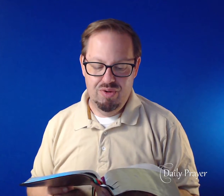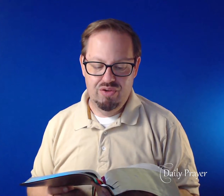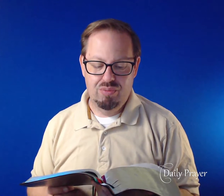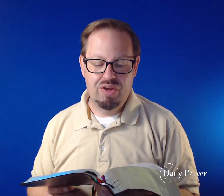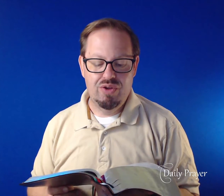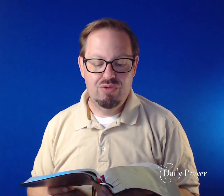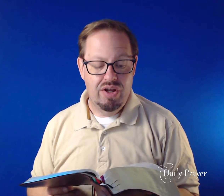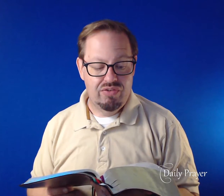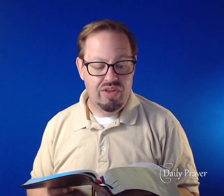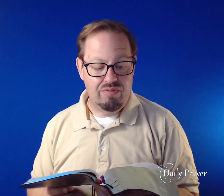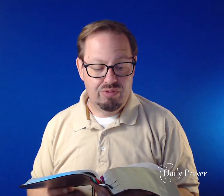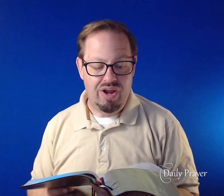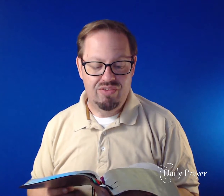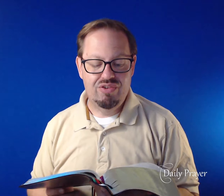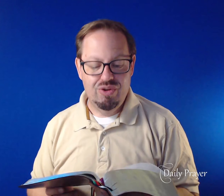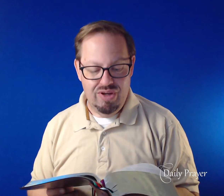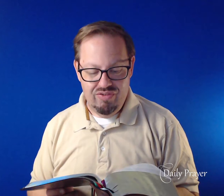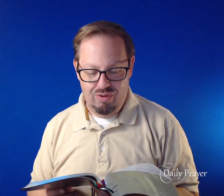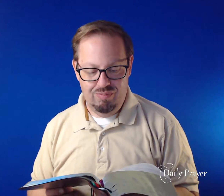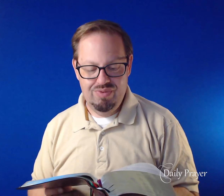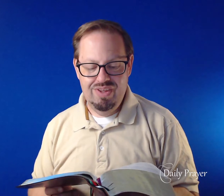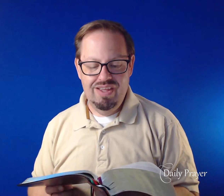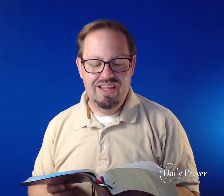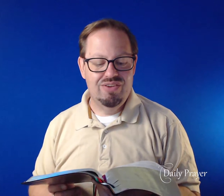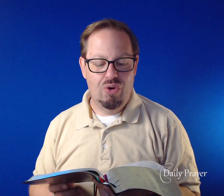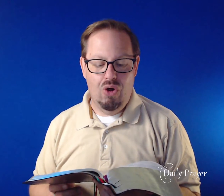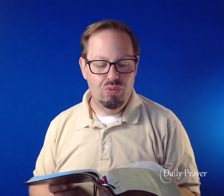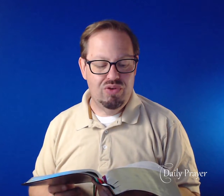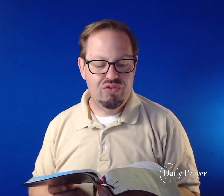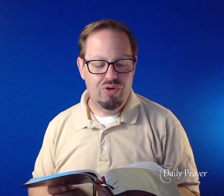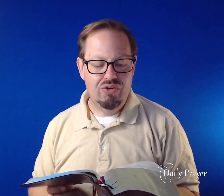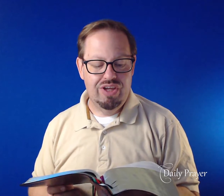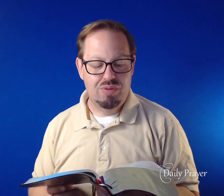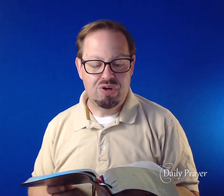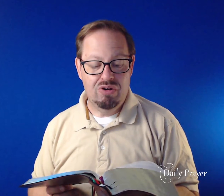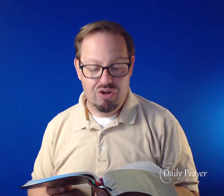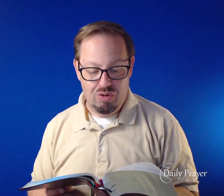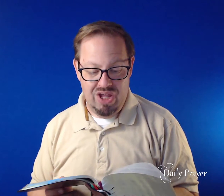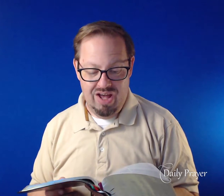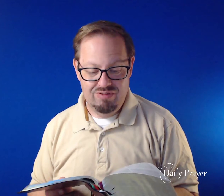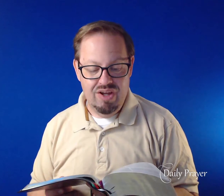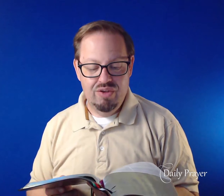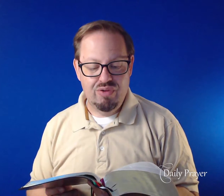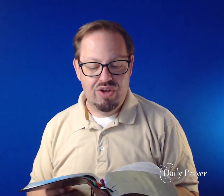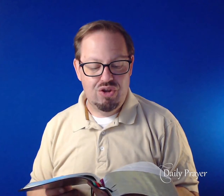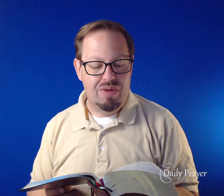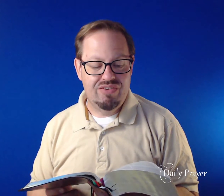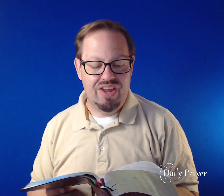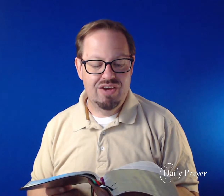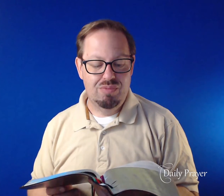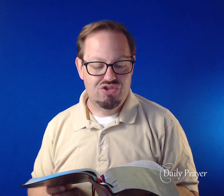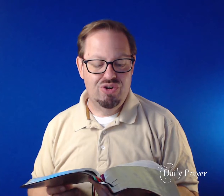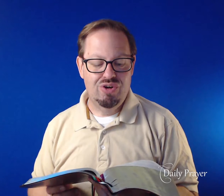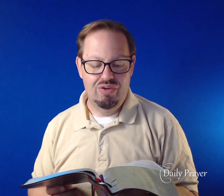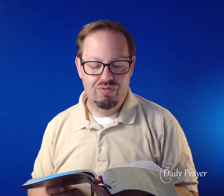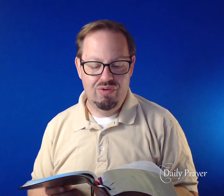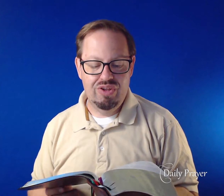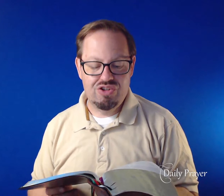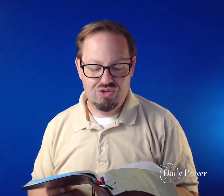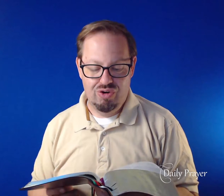is one of you and a slave of Christ, greets you. He is always struggling in prayer on your behalf, so that you may stand mature and fully assured